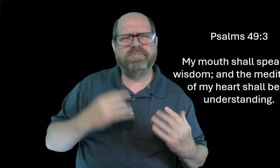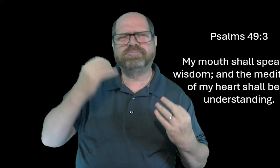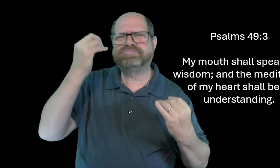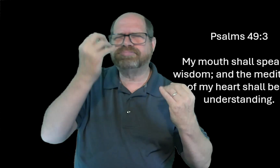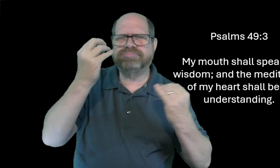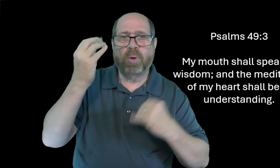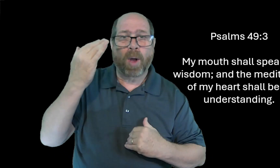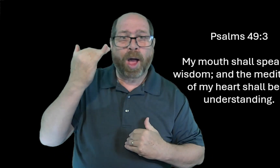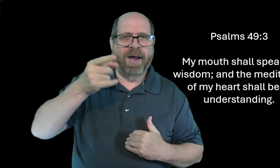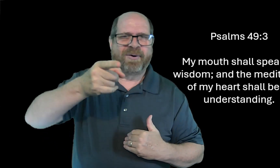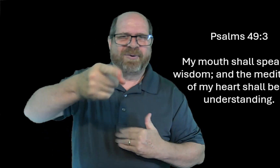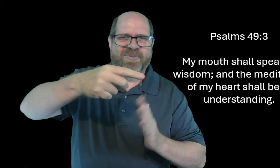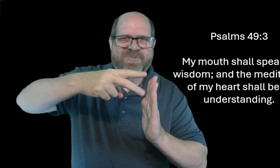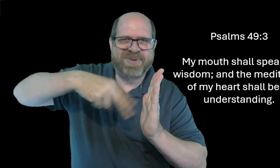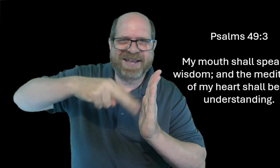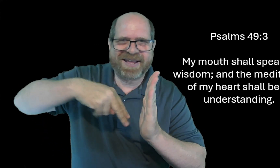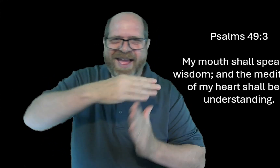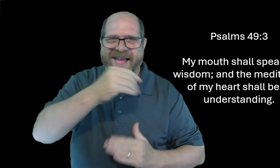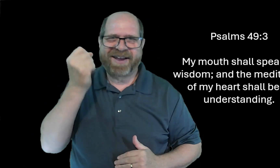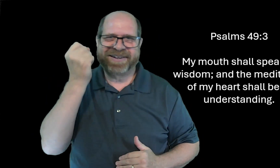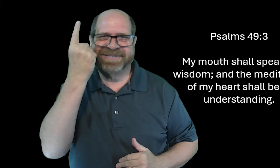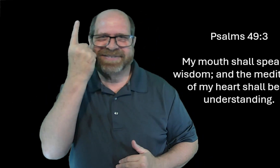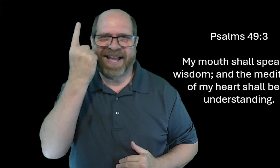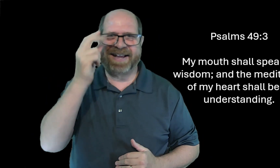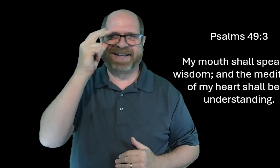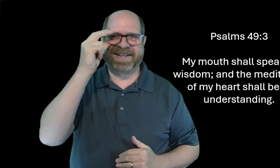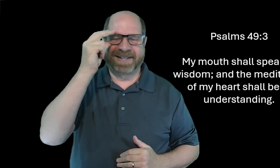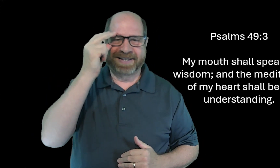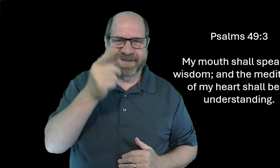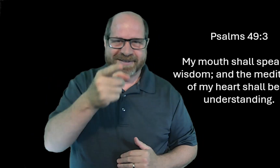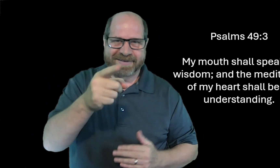When our hearts think about God and we read and understand,